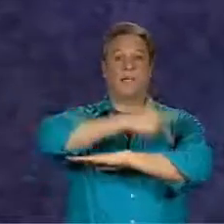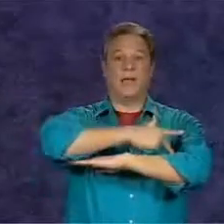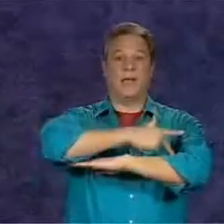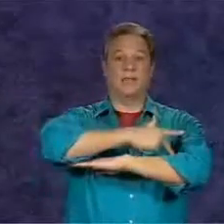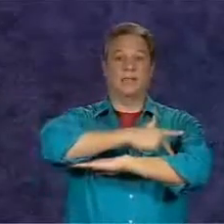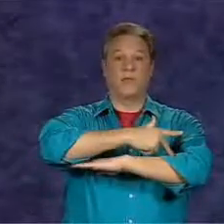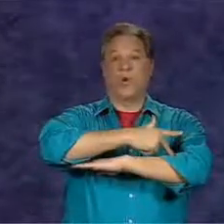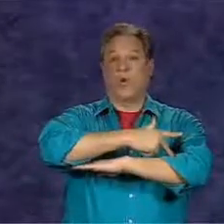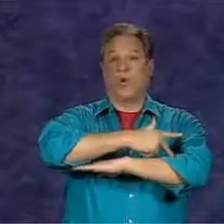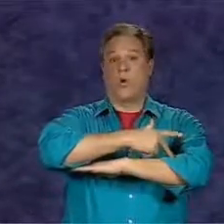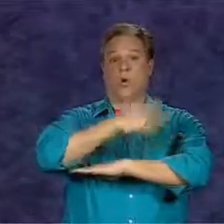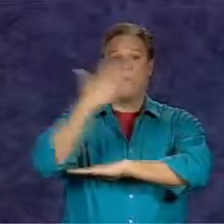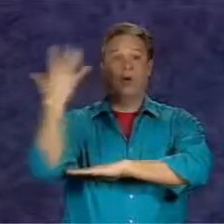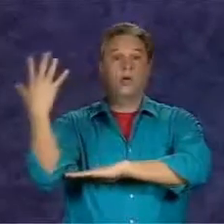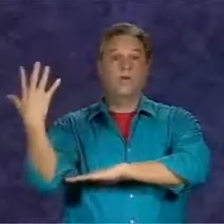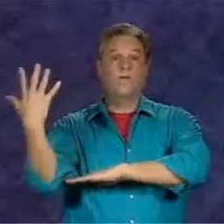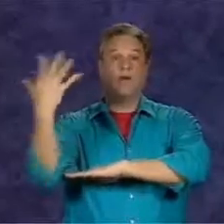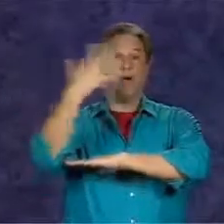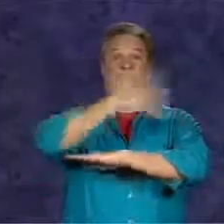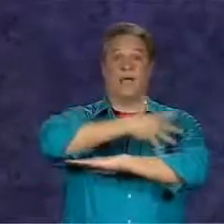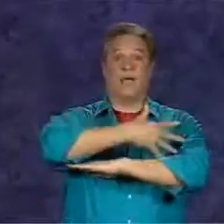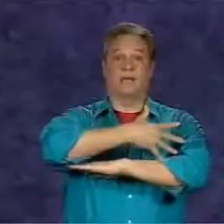days, or 5 days.